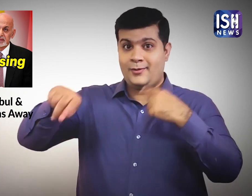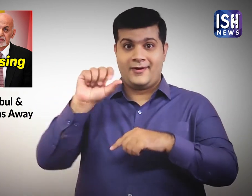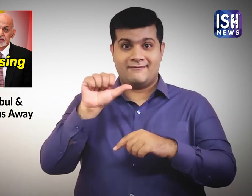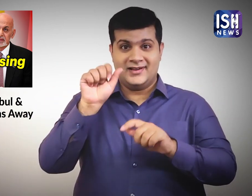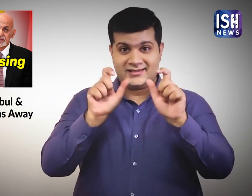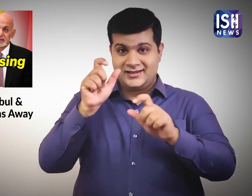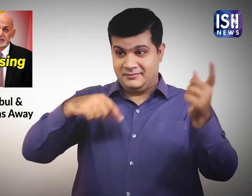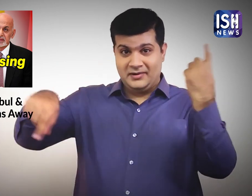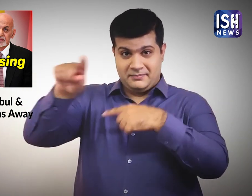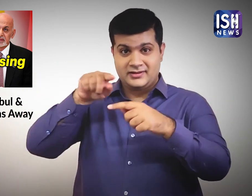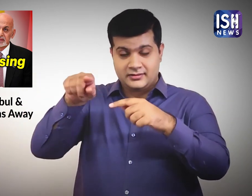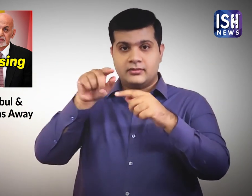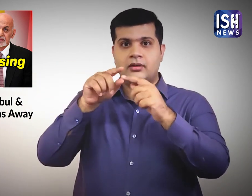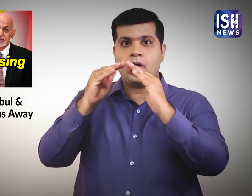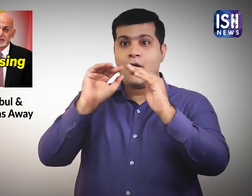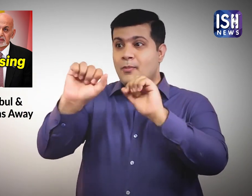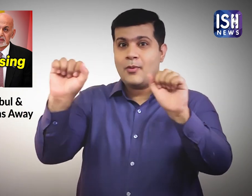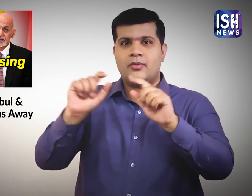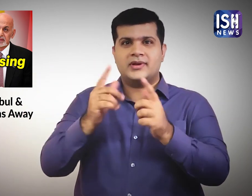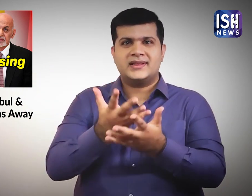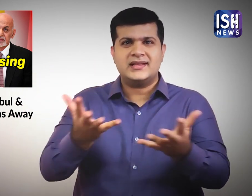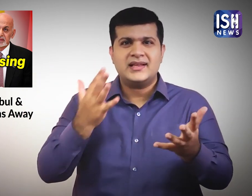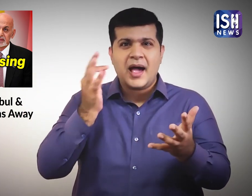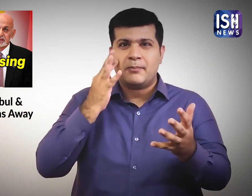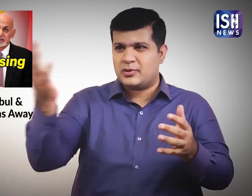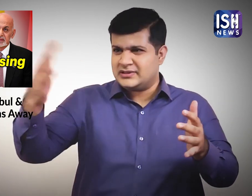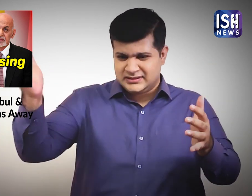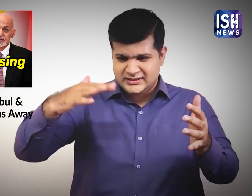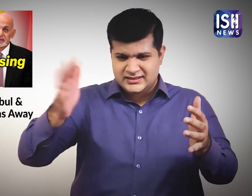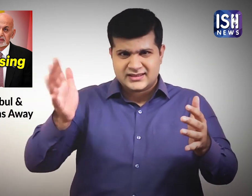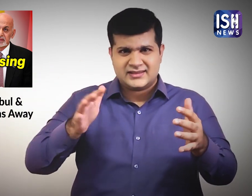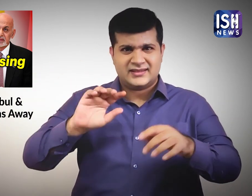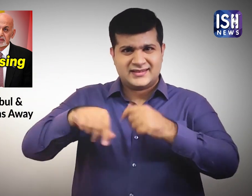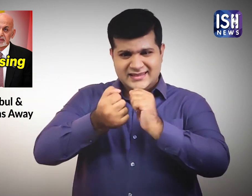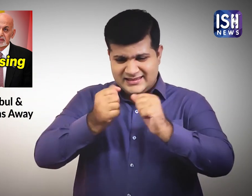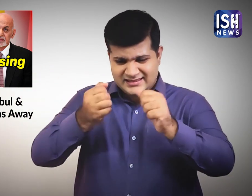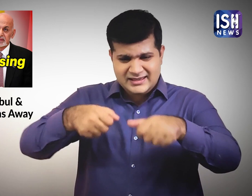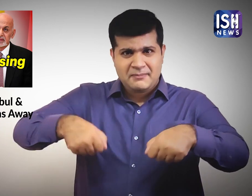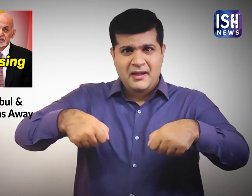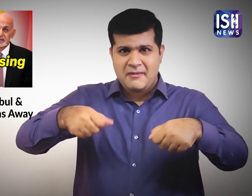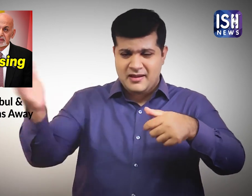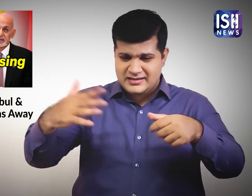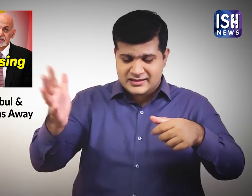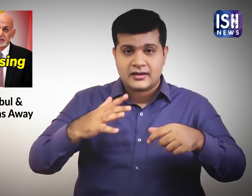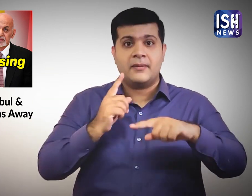People packed all essential items, food and emptied their bank accounts to escape the country.